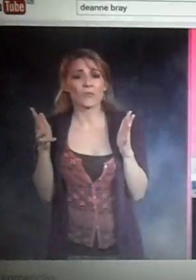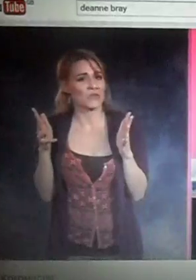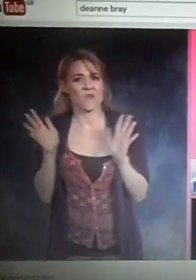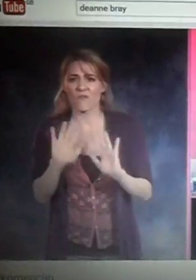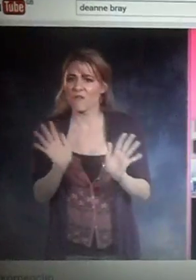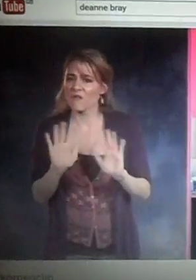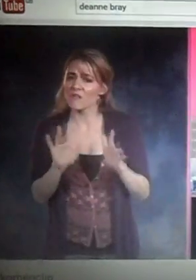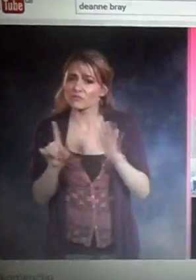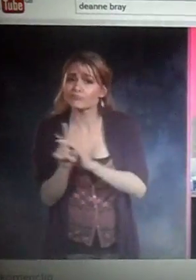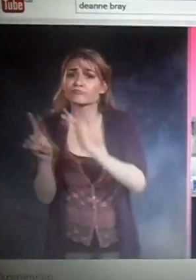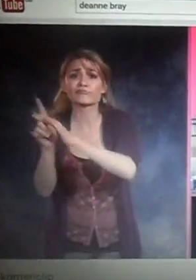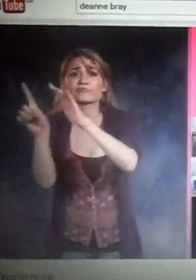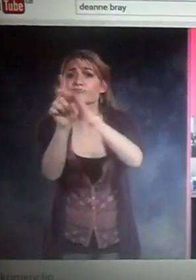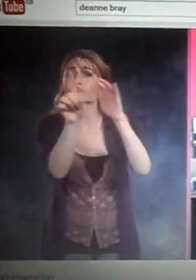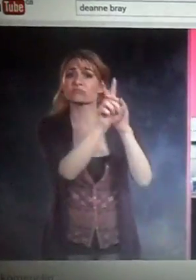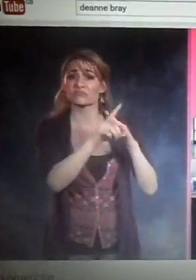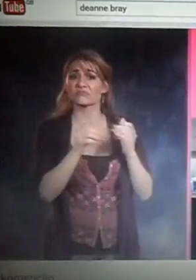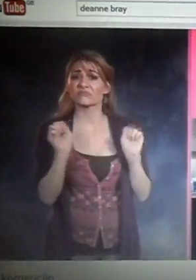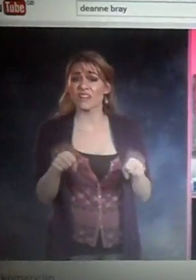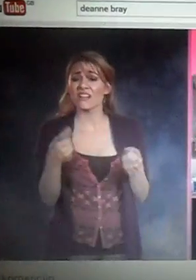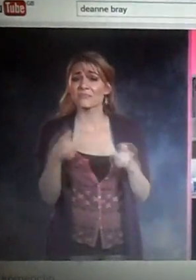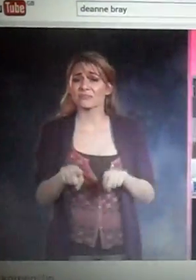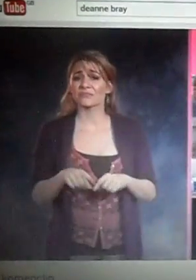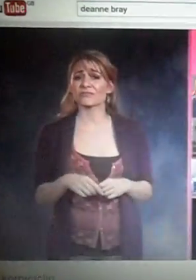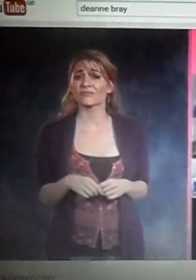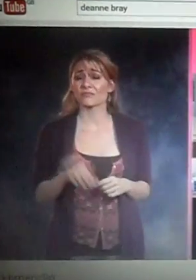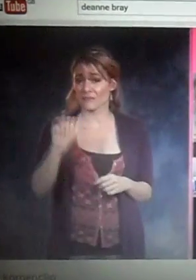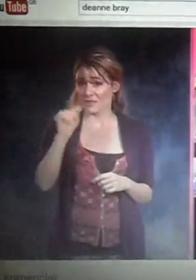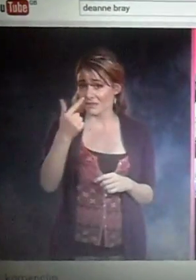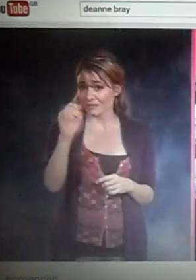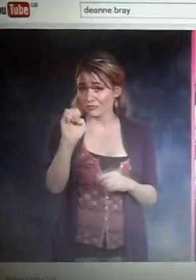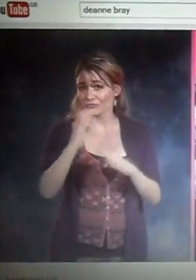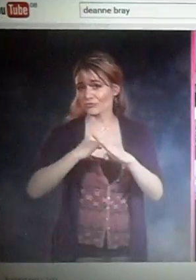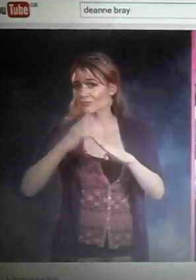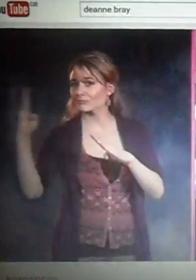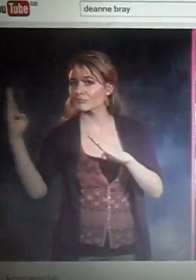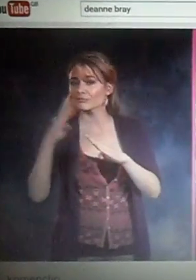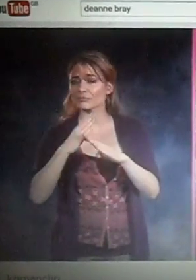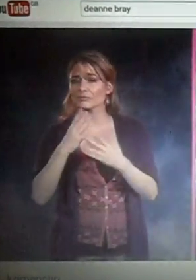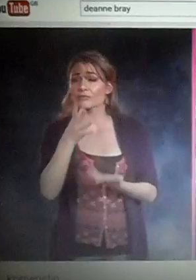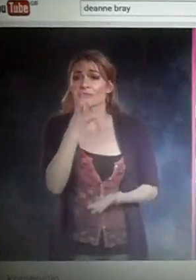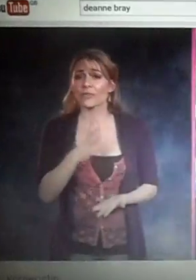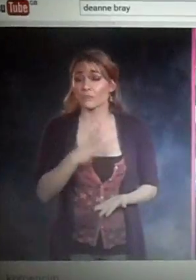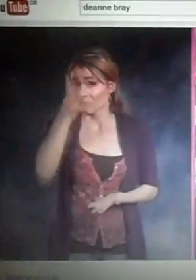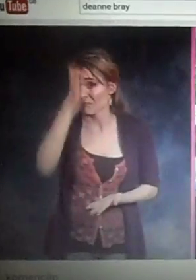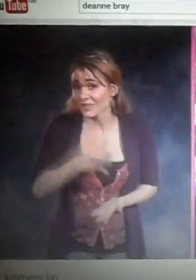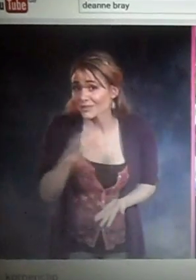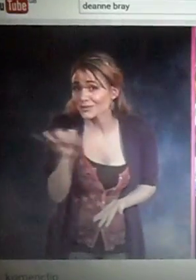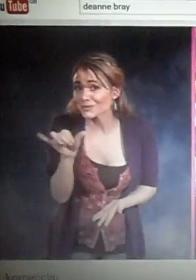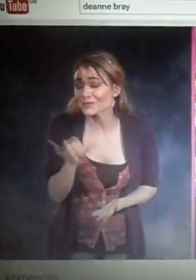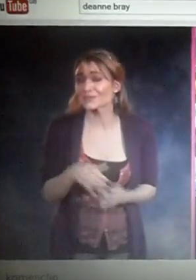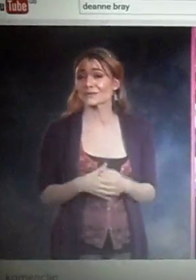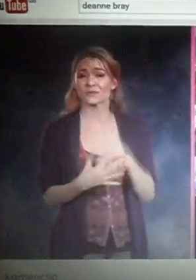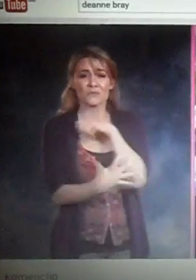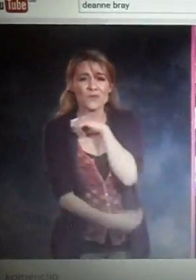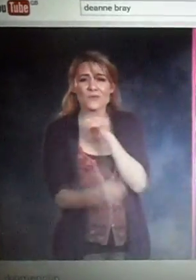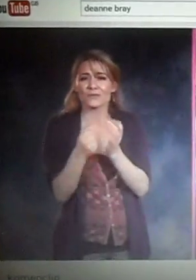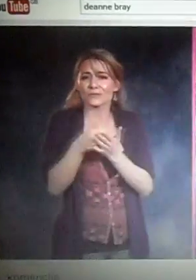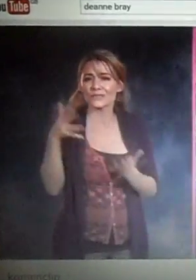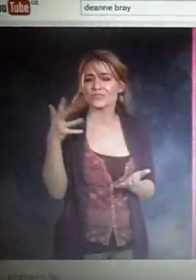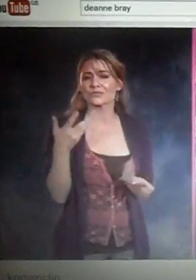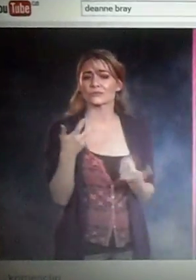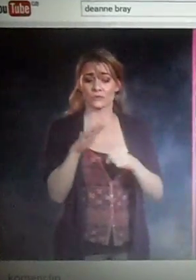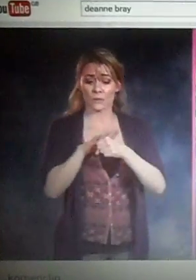Breast cancer knows no boundaries, be it age, gender, socioeconomic status, or geographic